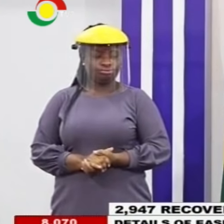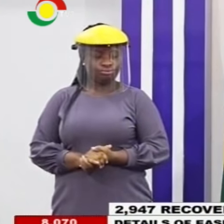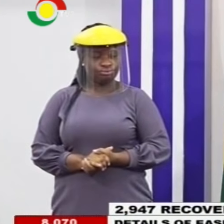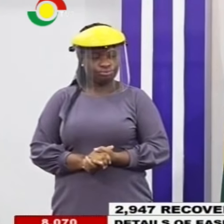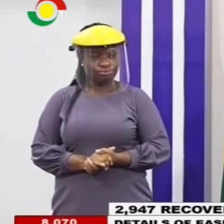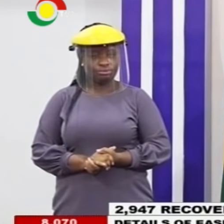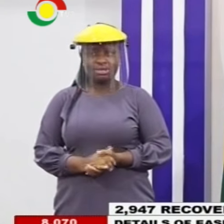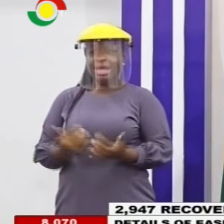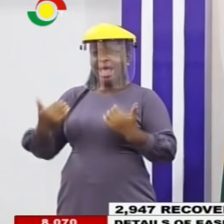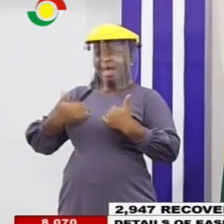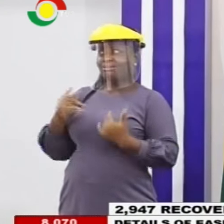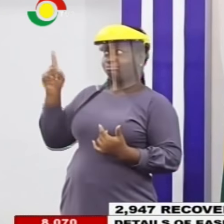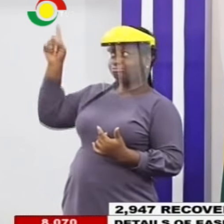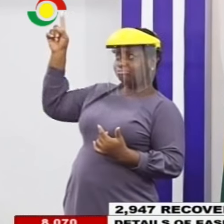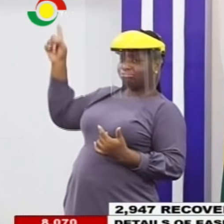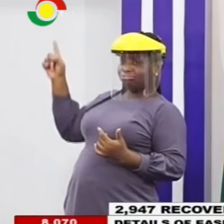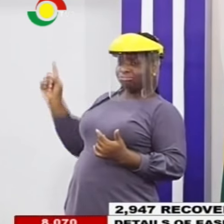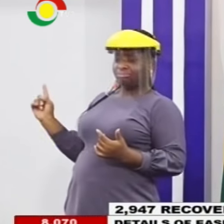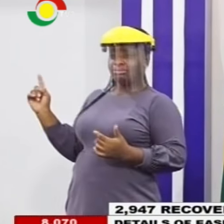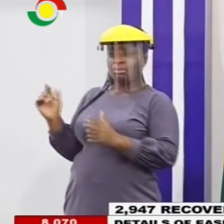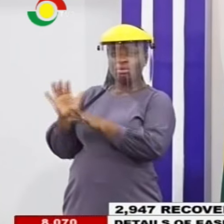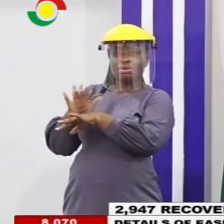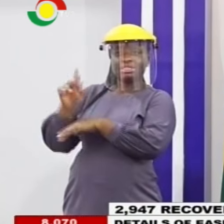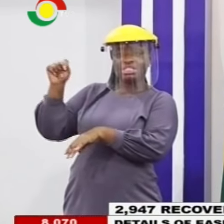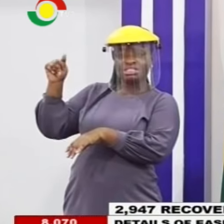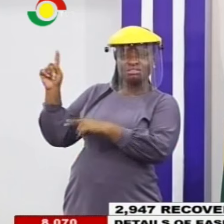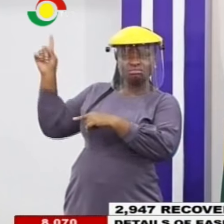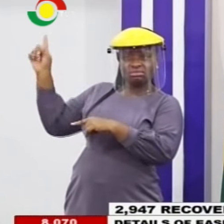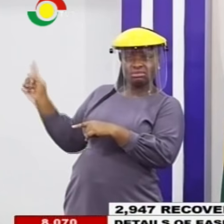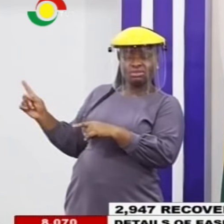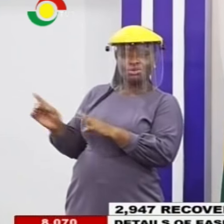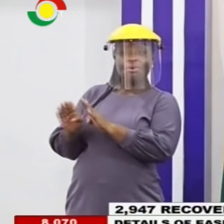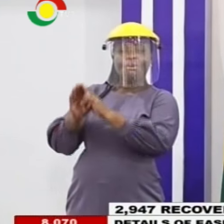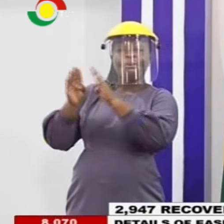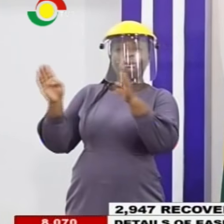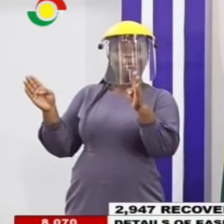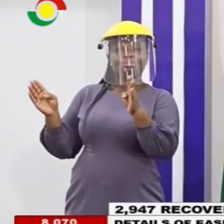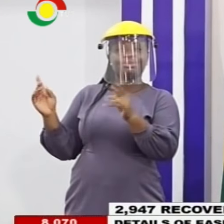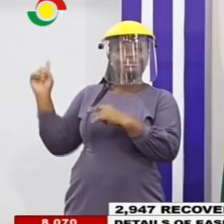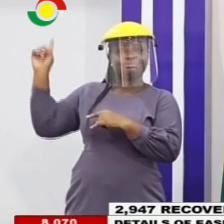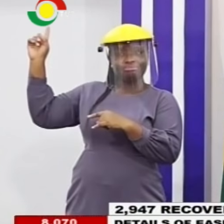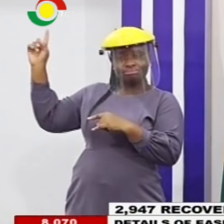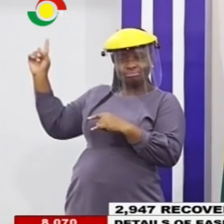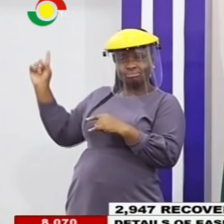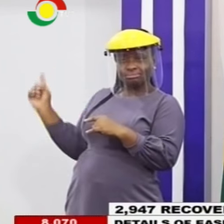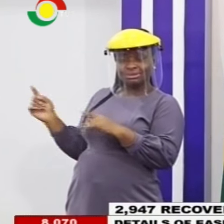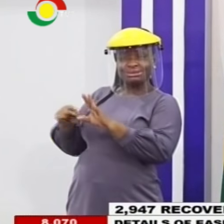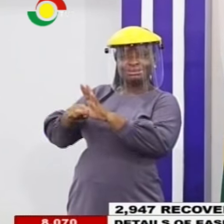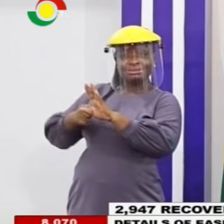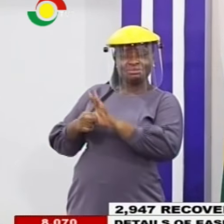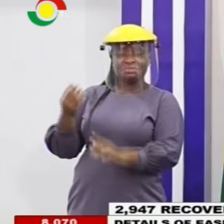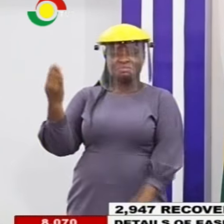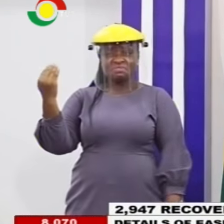We have displayed on the screens the opening plan. Starting from the